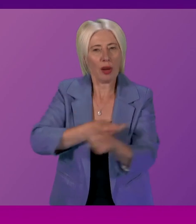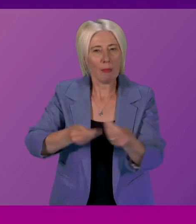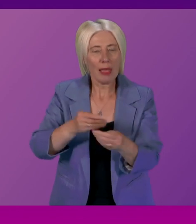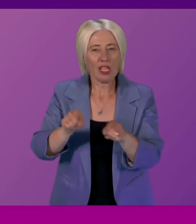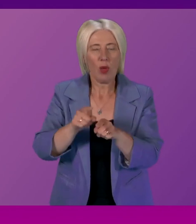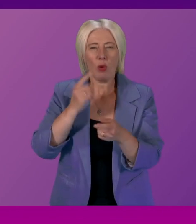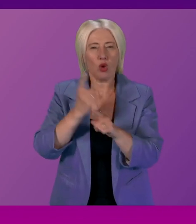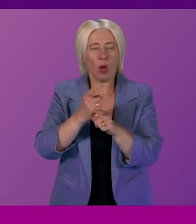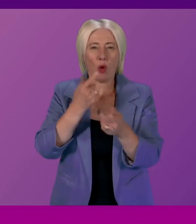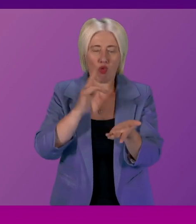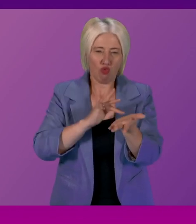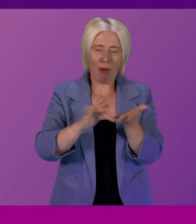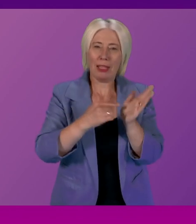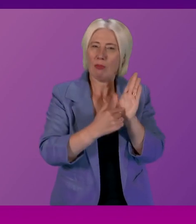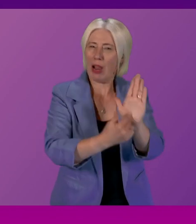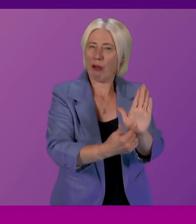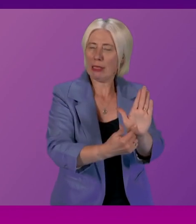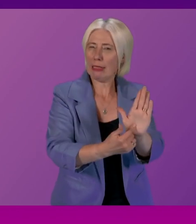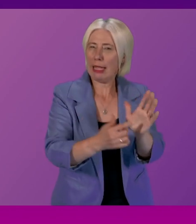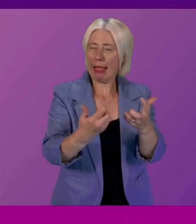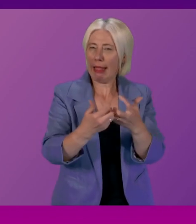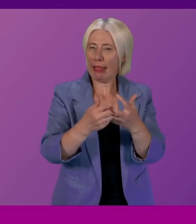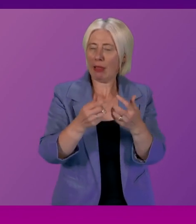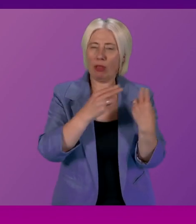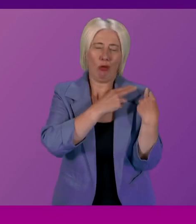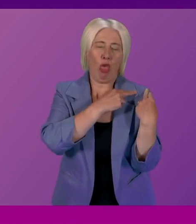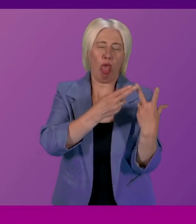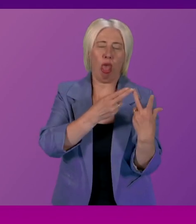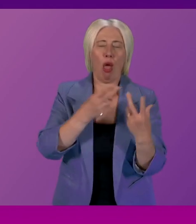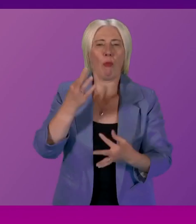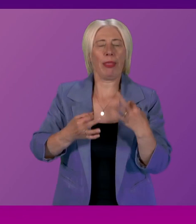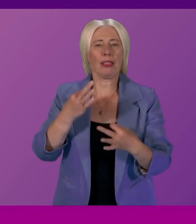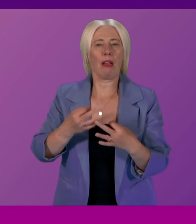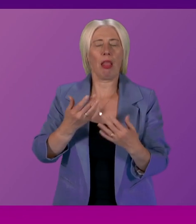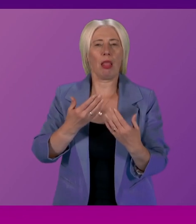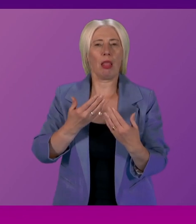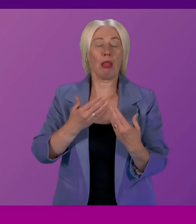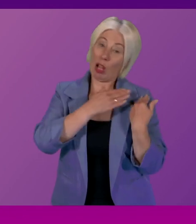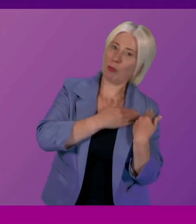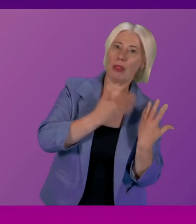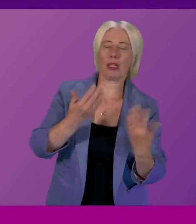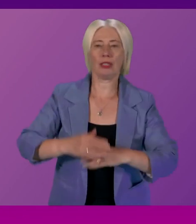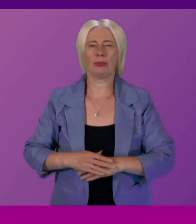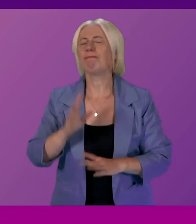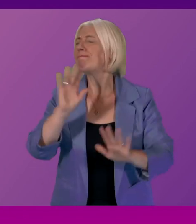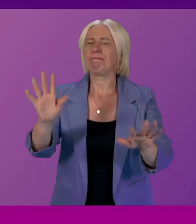transparency obfuscating political accountability so can I tell you where I disagree with